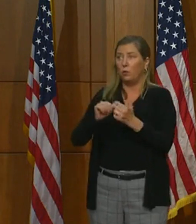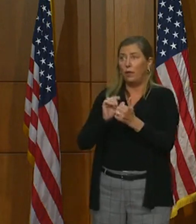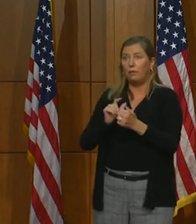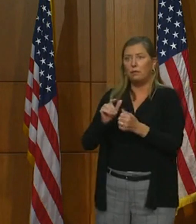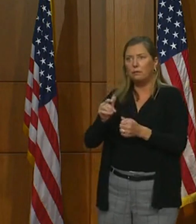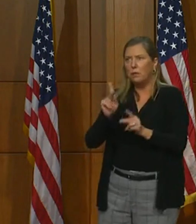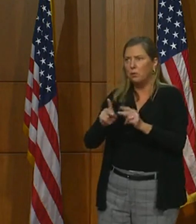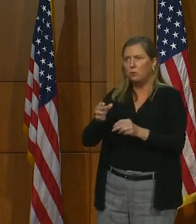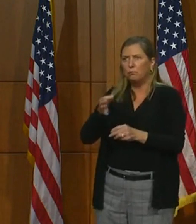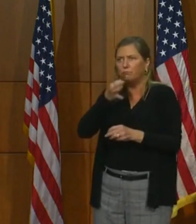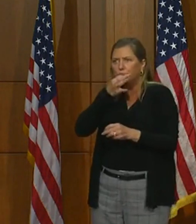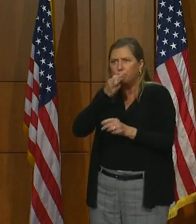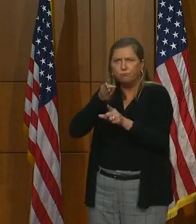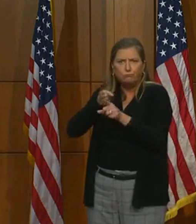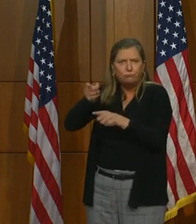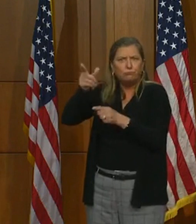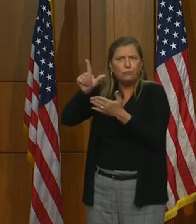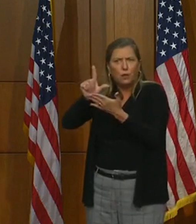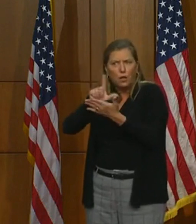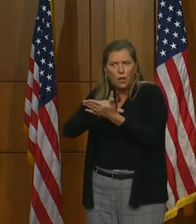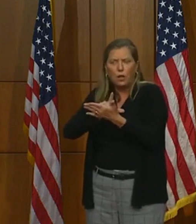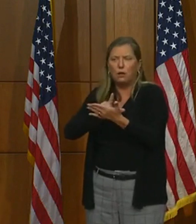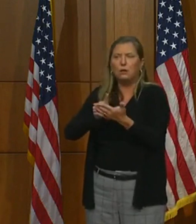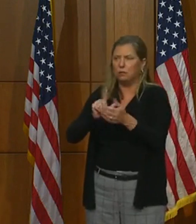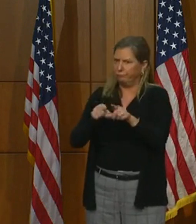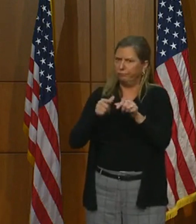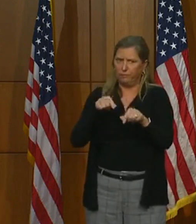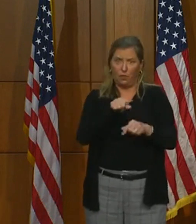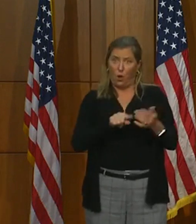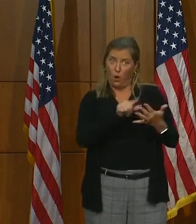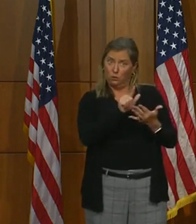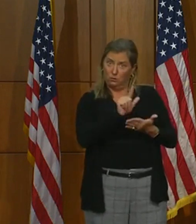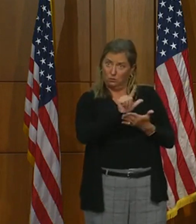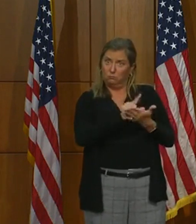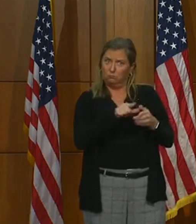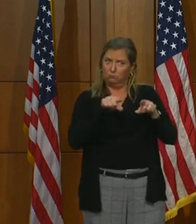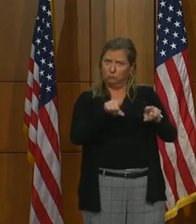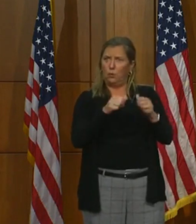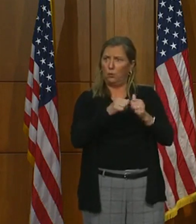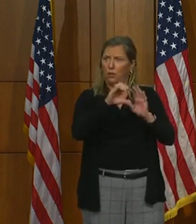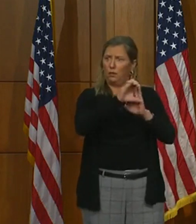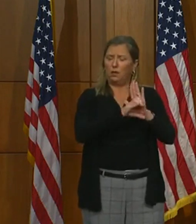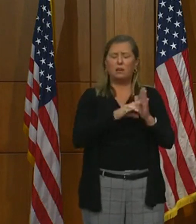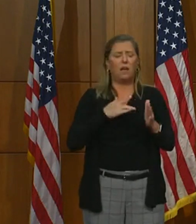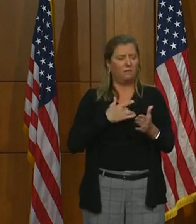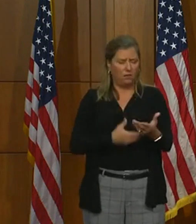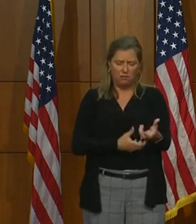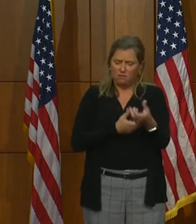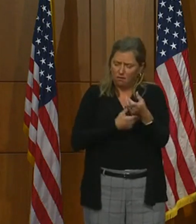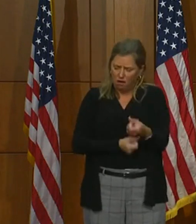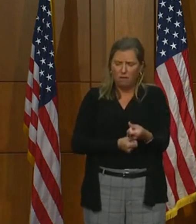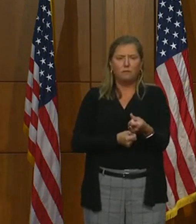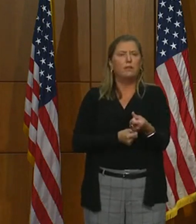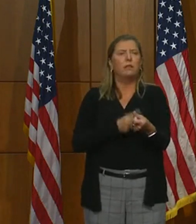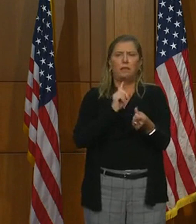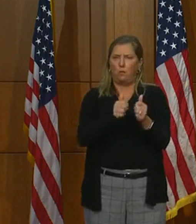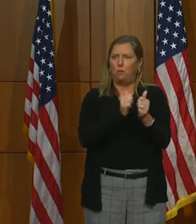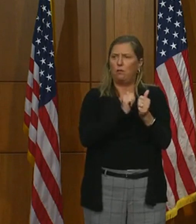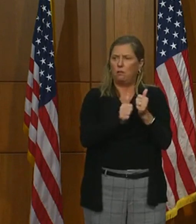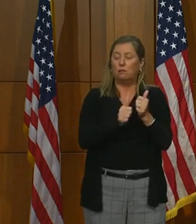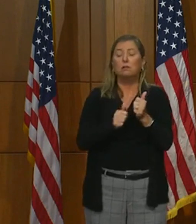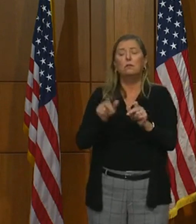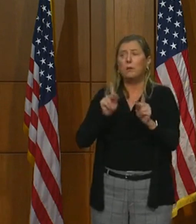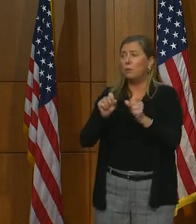and I'm confident that they will stand. Obviously, people can choose to